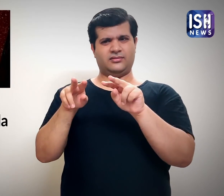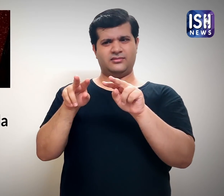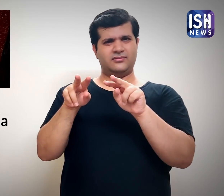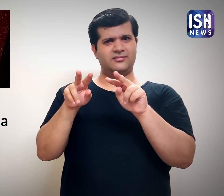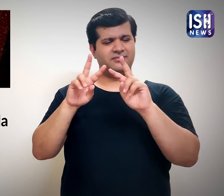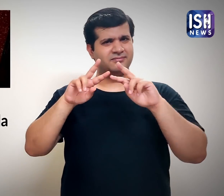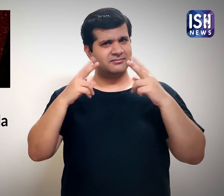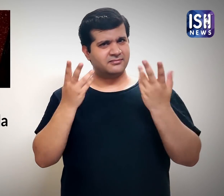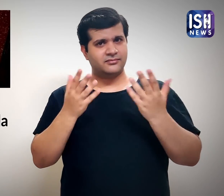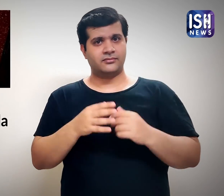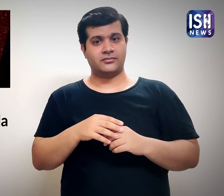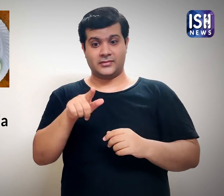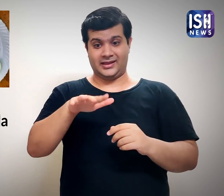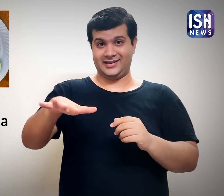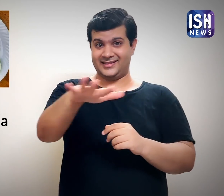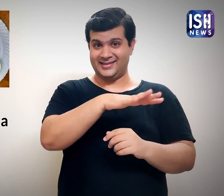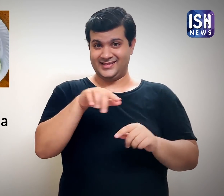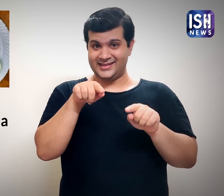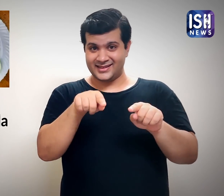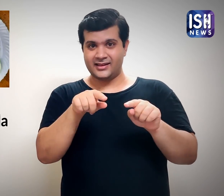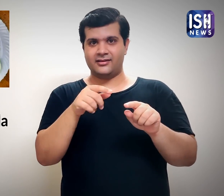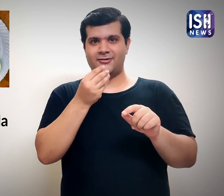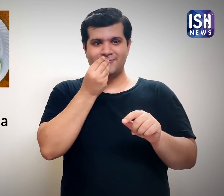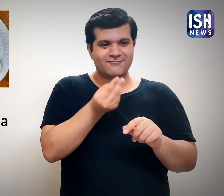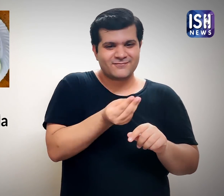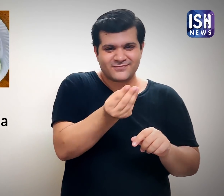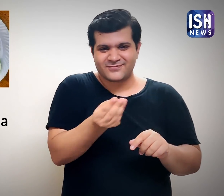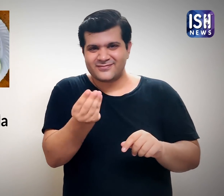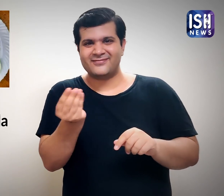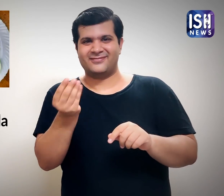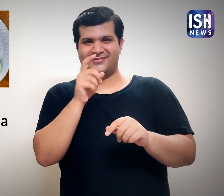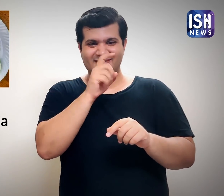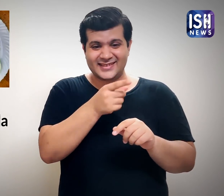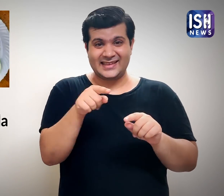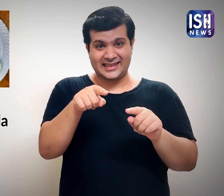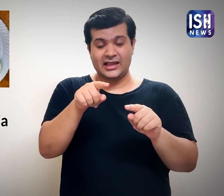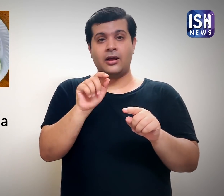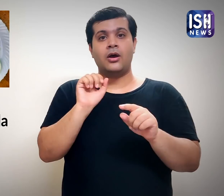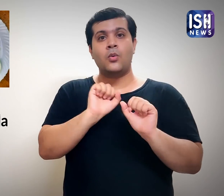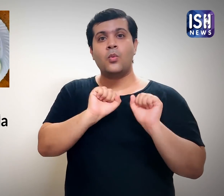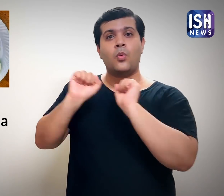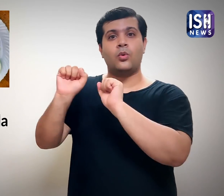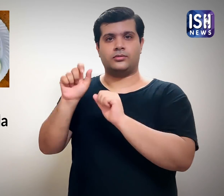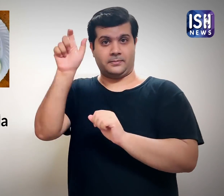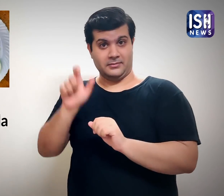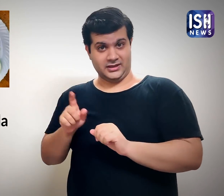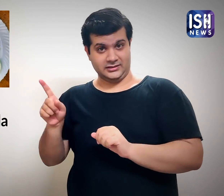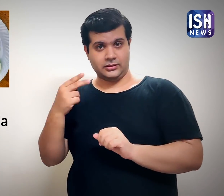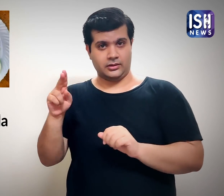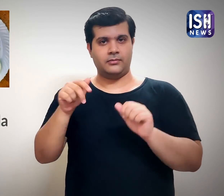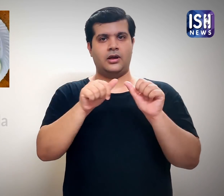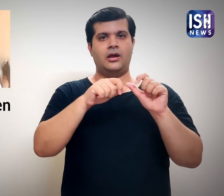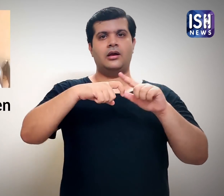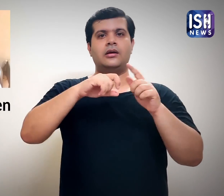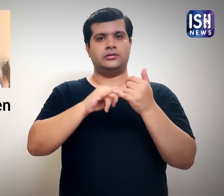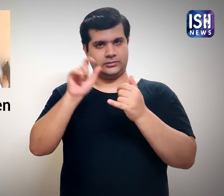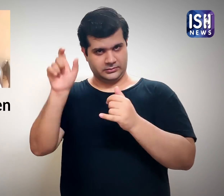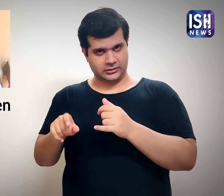How strange! A.K. Shihabuddin from Otukungal, Mallapuram